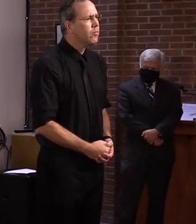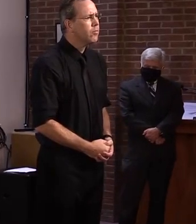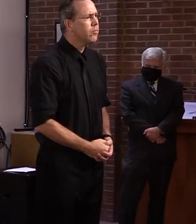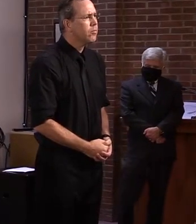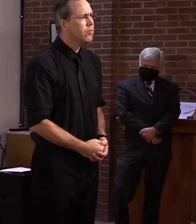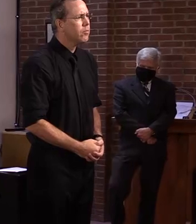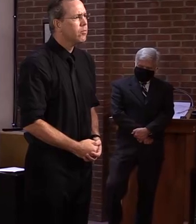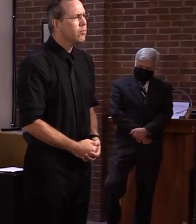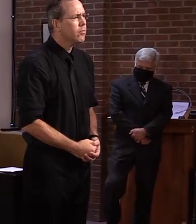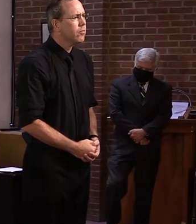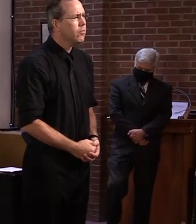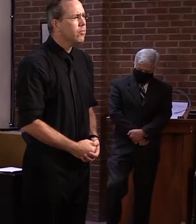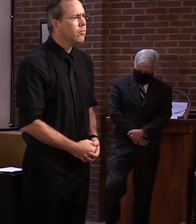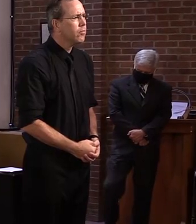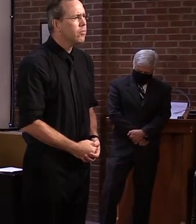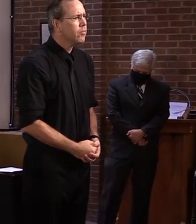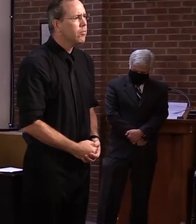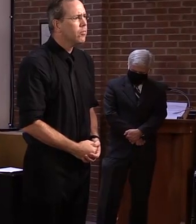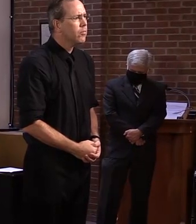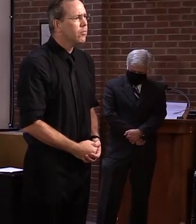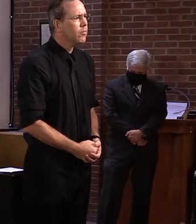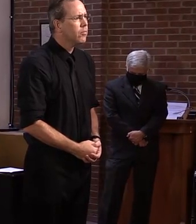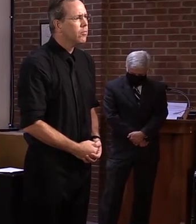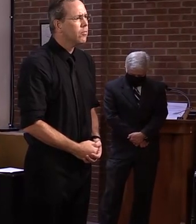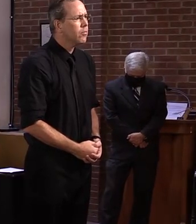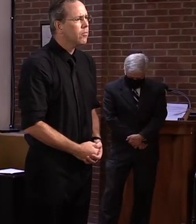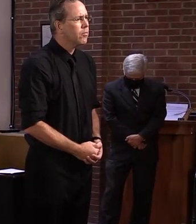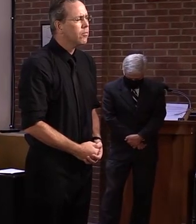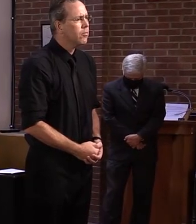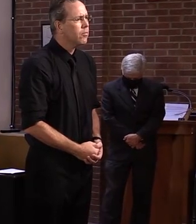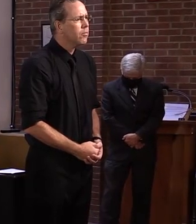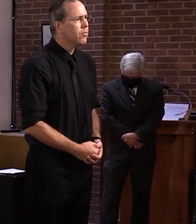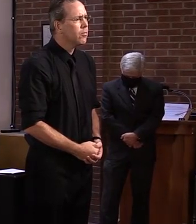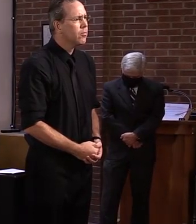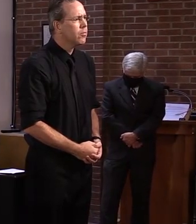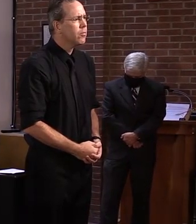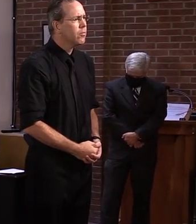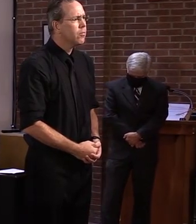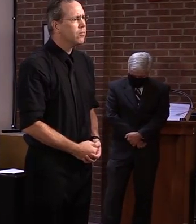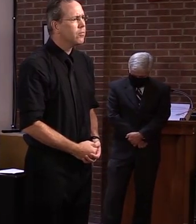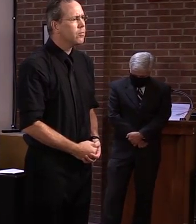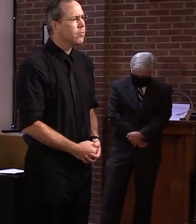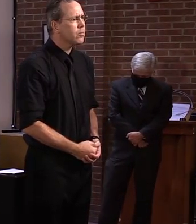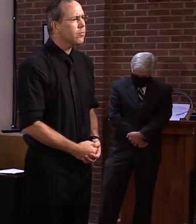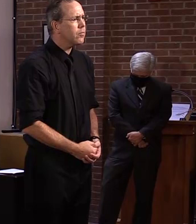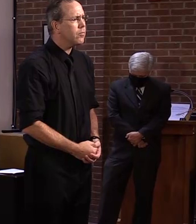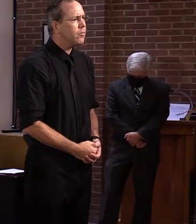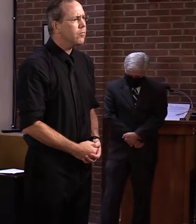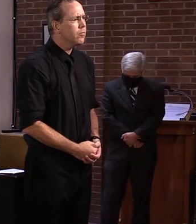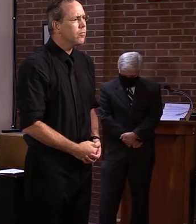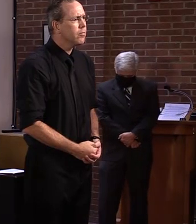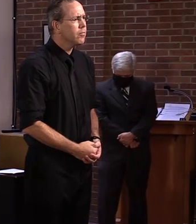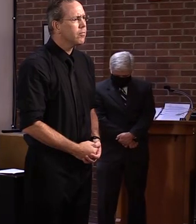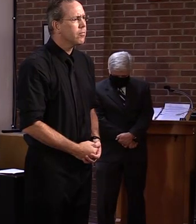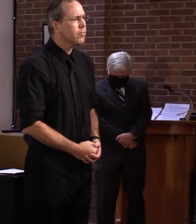to misstate the findings such as they are from the Mayo Clinic concerning